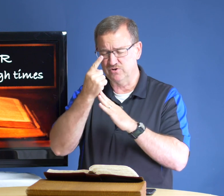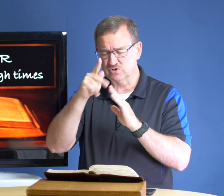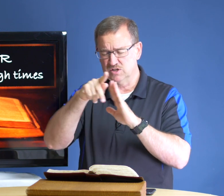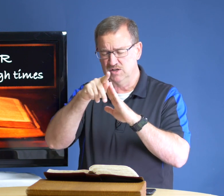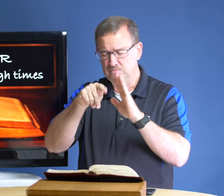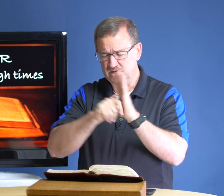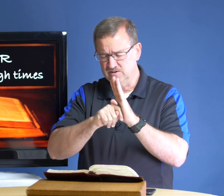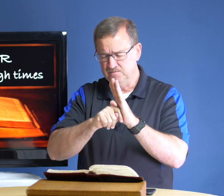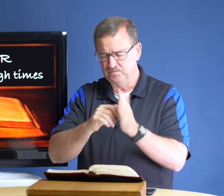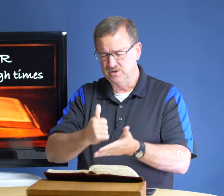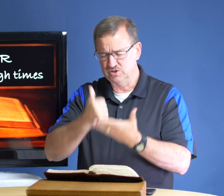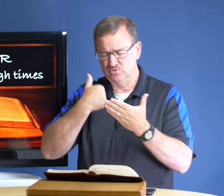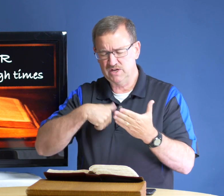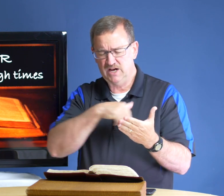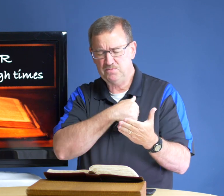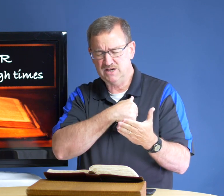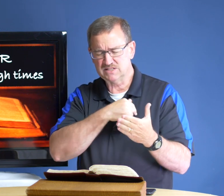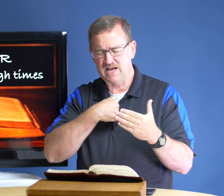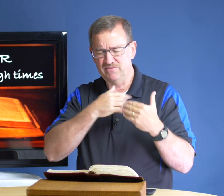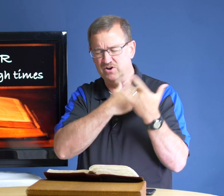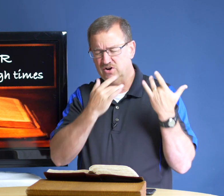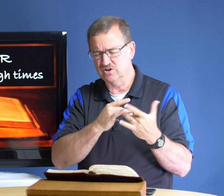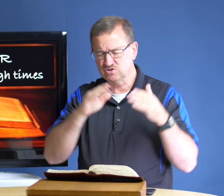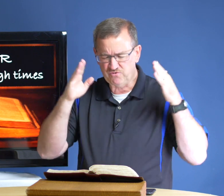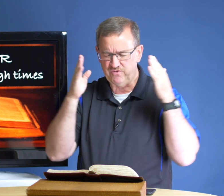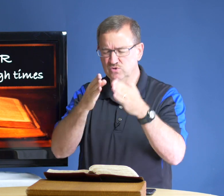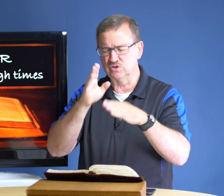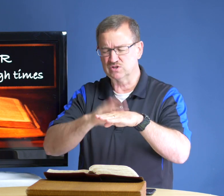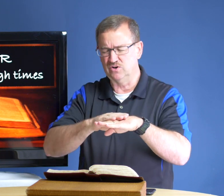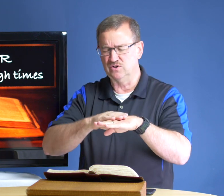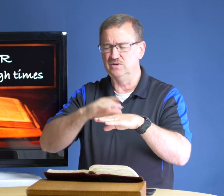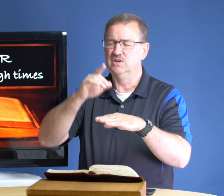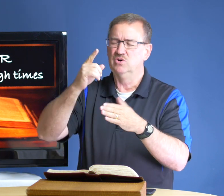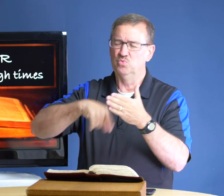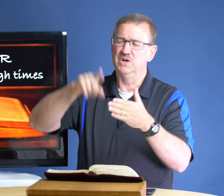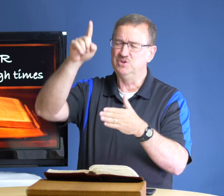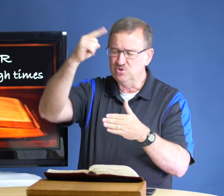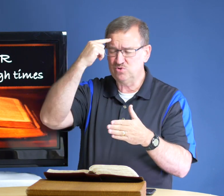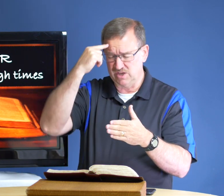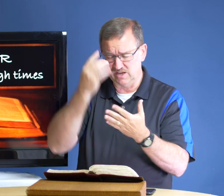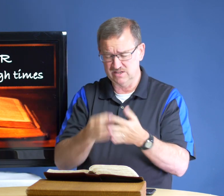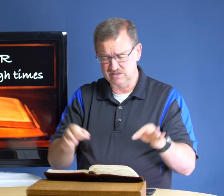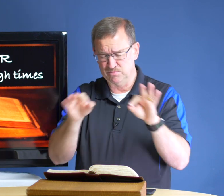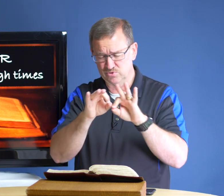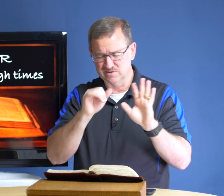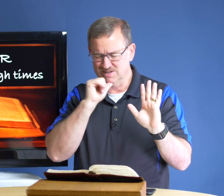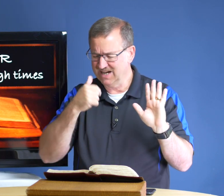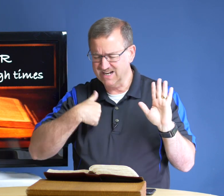first first peter that you would help us to have our hearts focused on what you think is important not